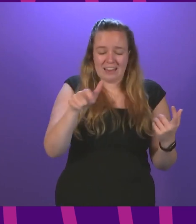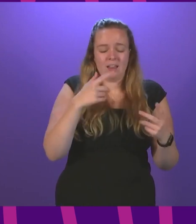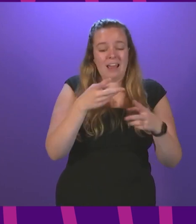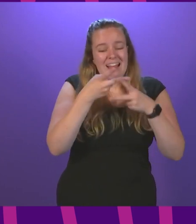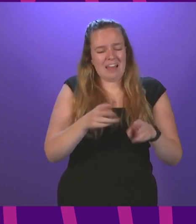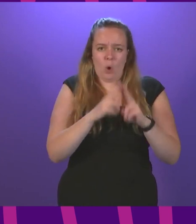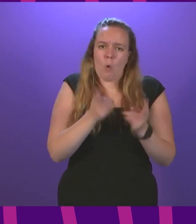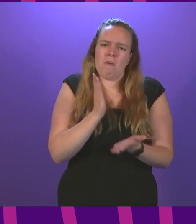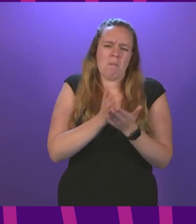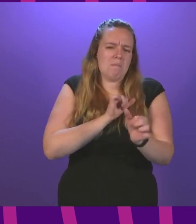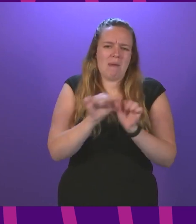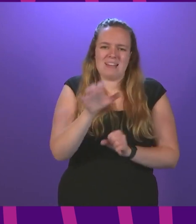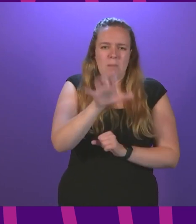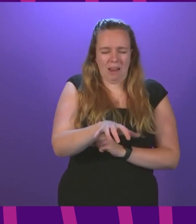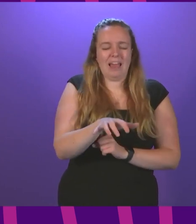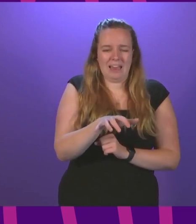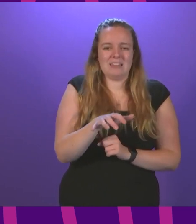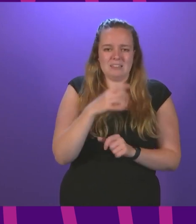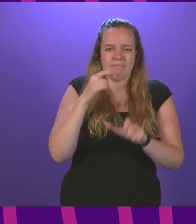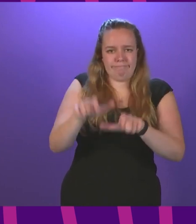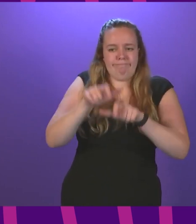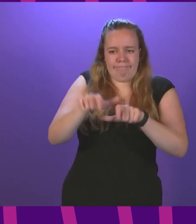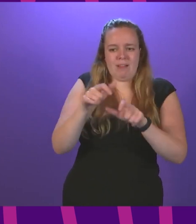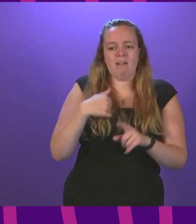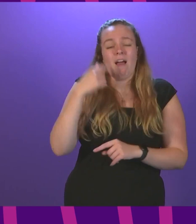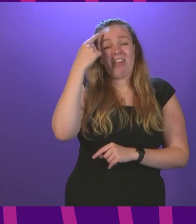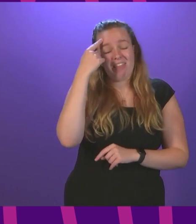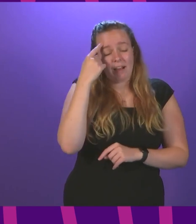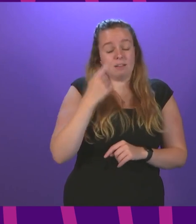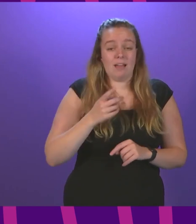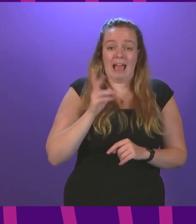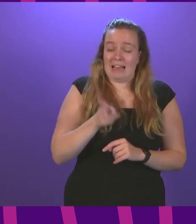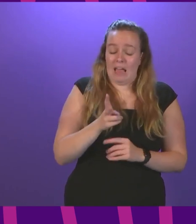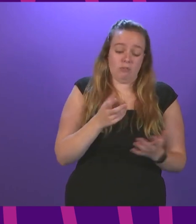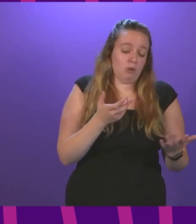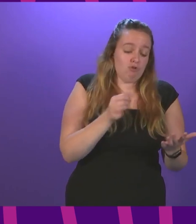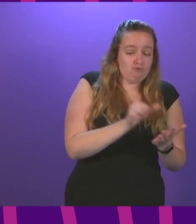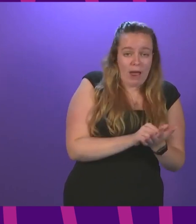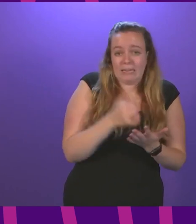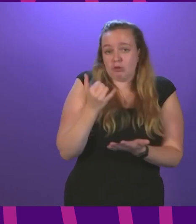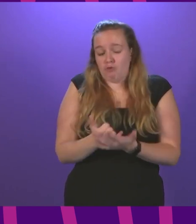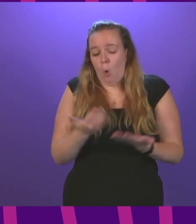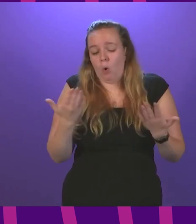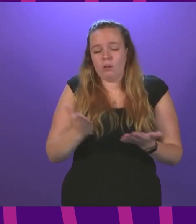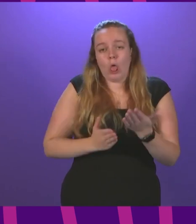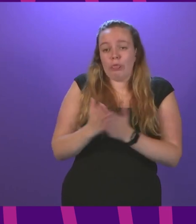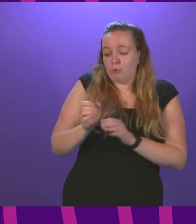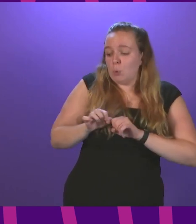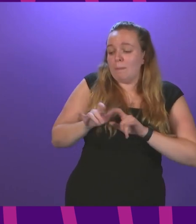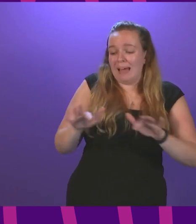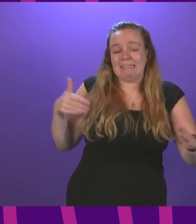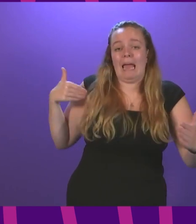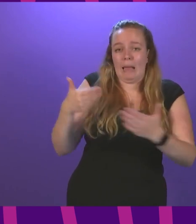will be the best place for somebody to be i think again rightly or wrongly over the course of the pandemic